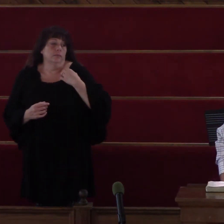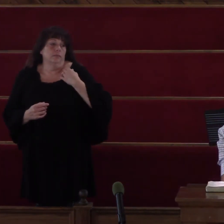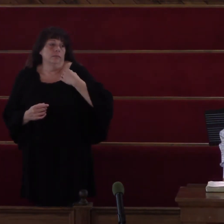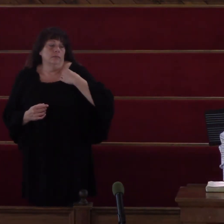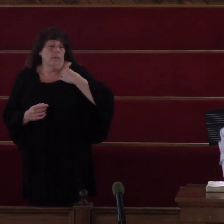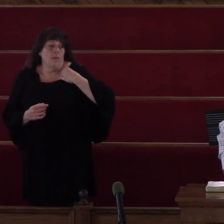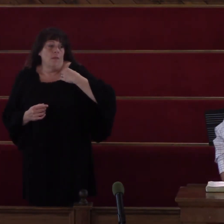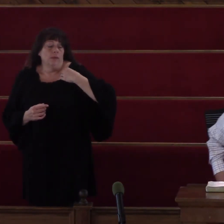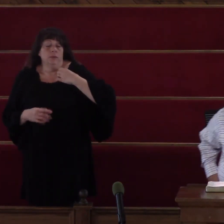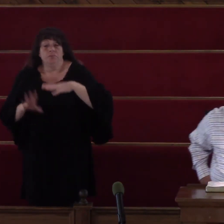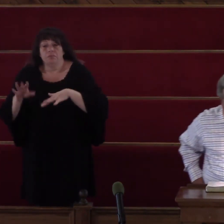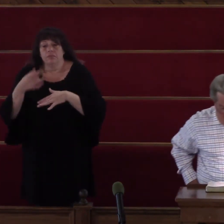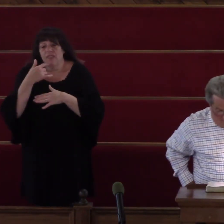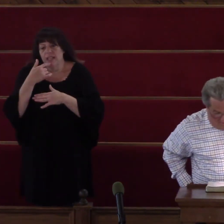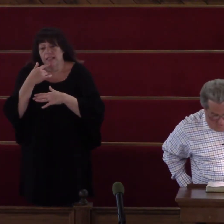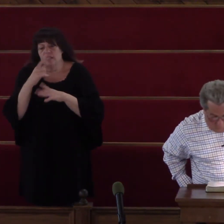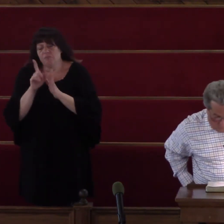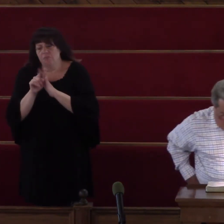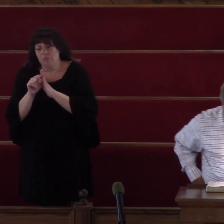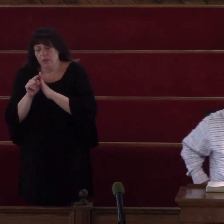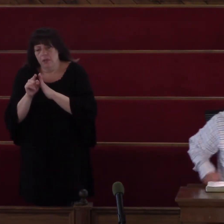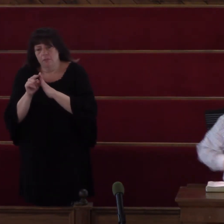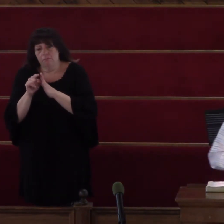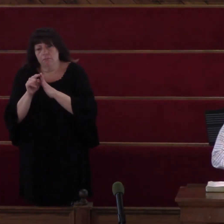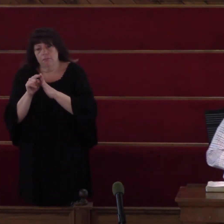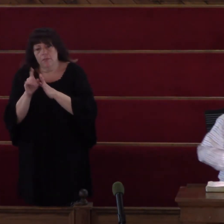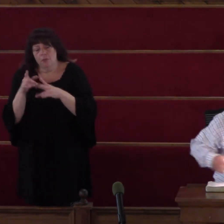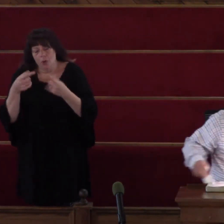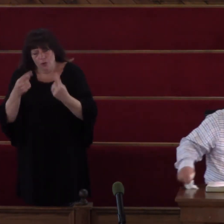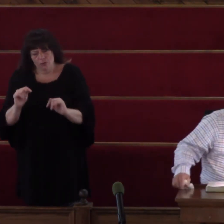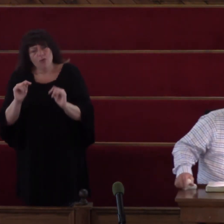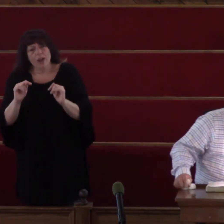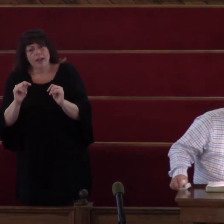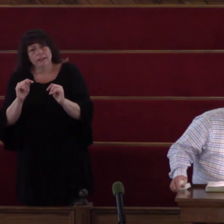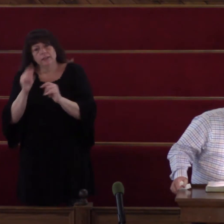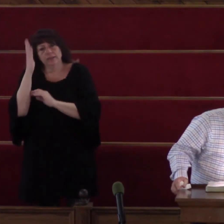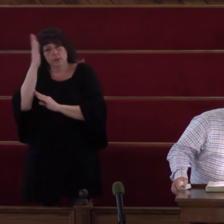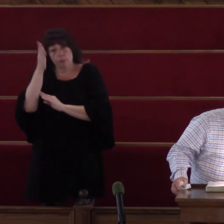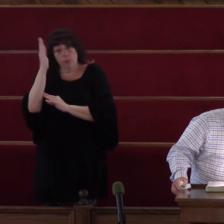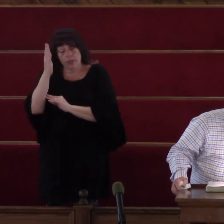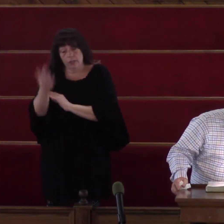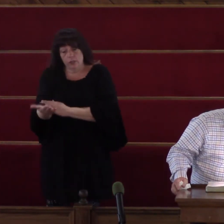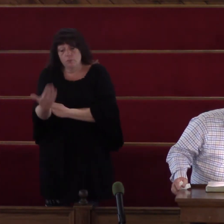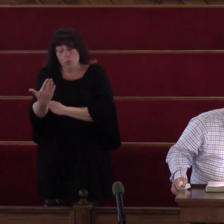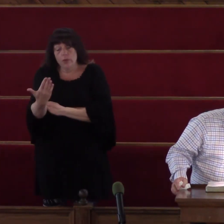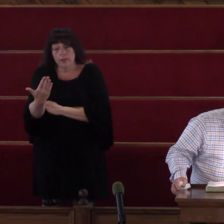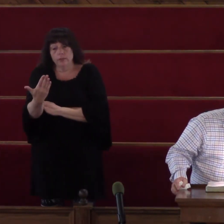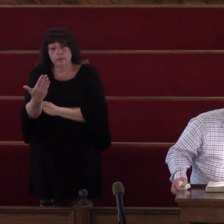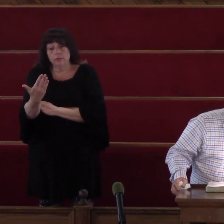Like I said there A minute ago We're going to try To preach to you This morning